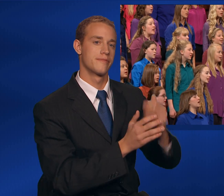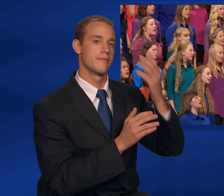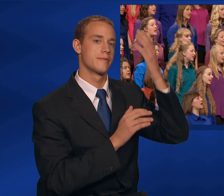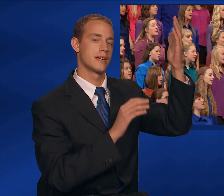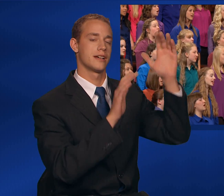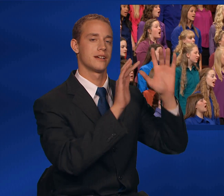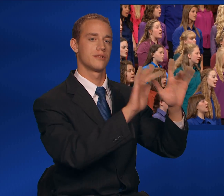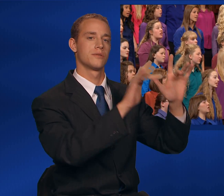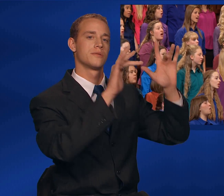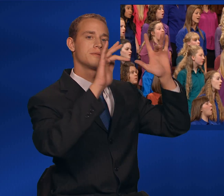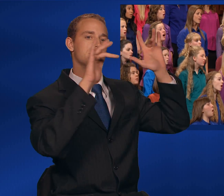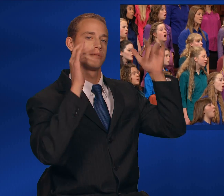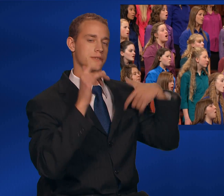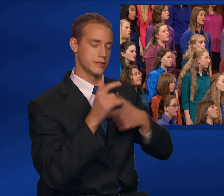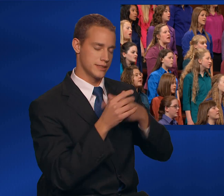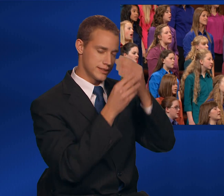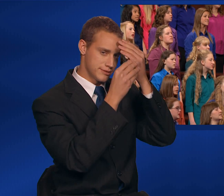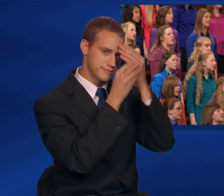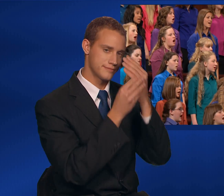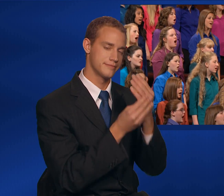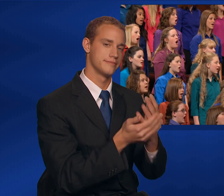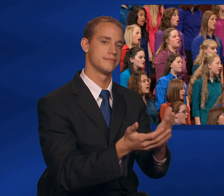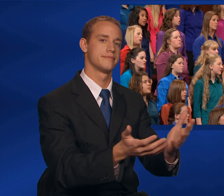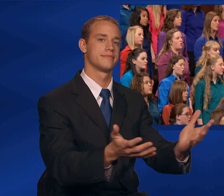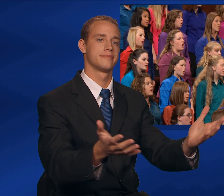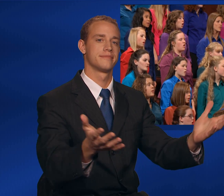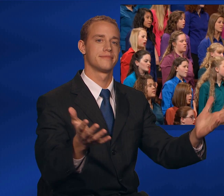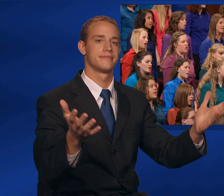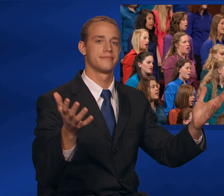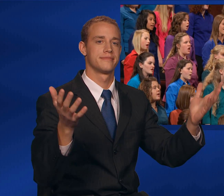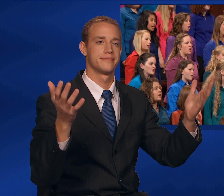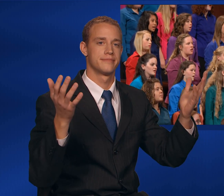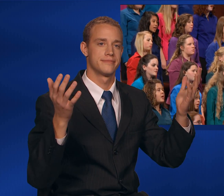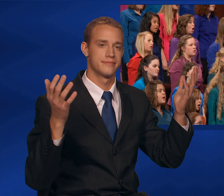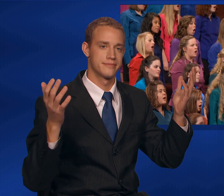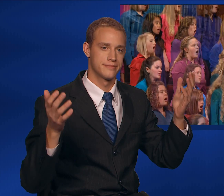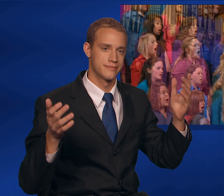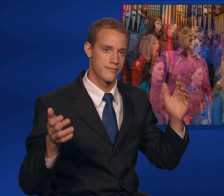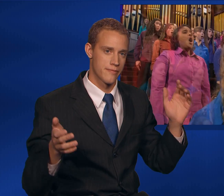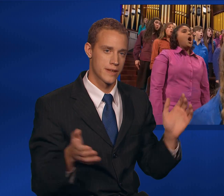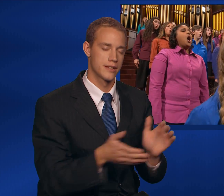we thy glories out-proclaim.